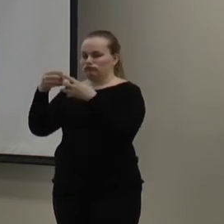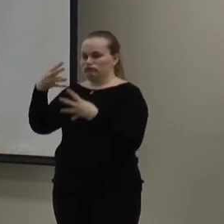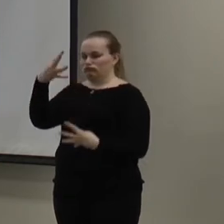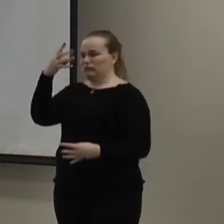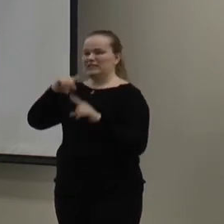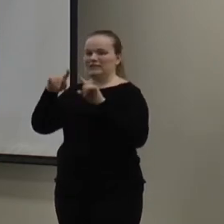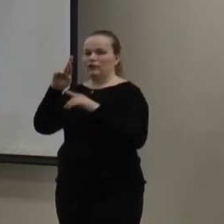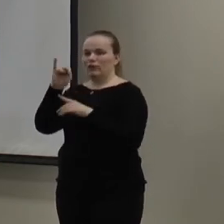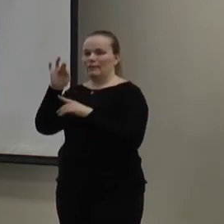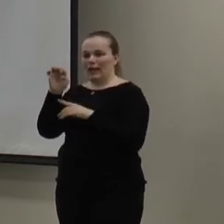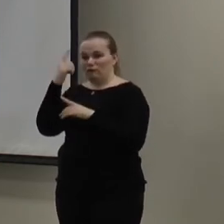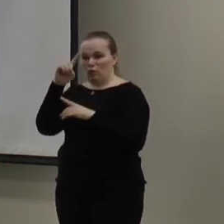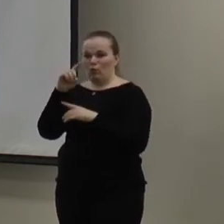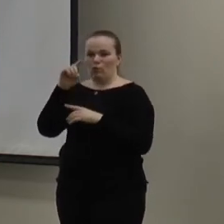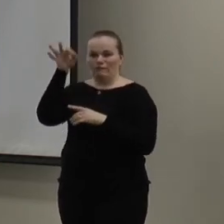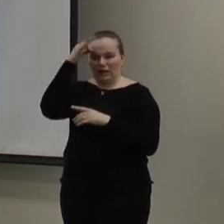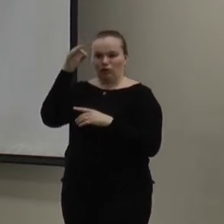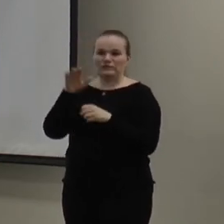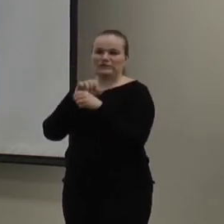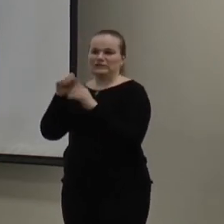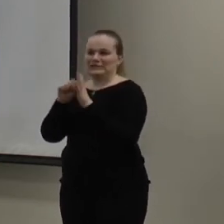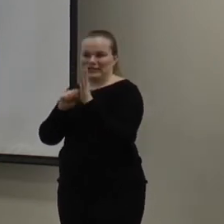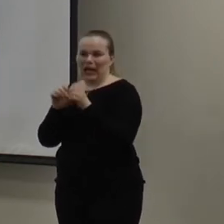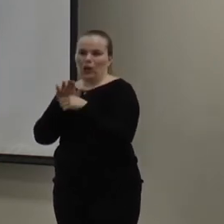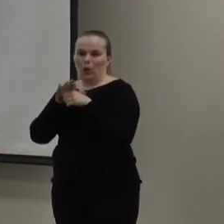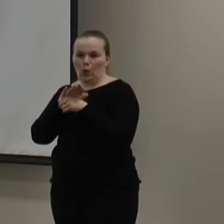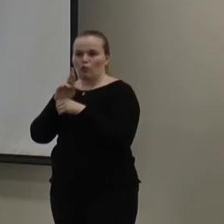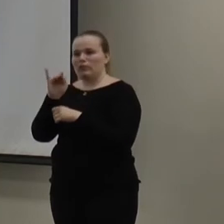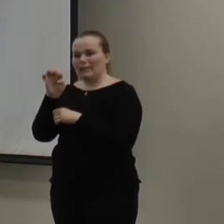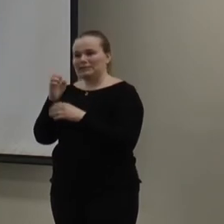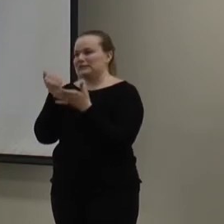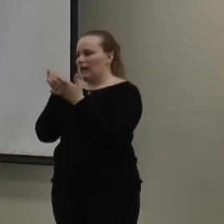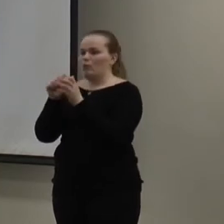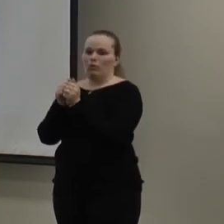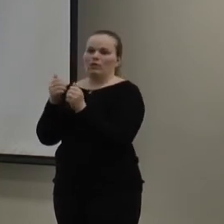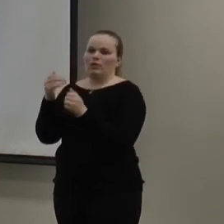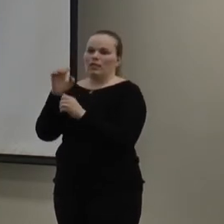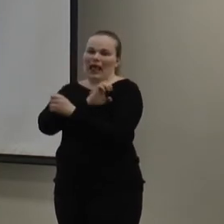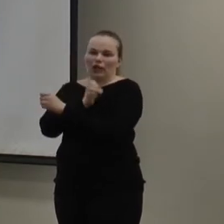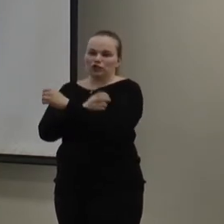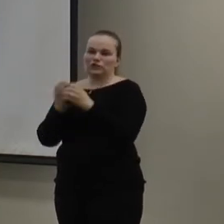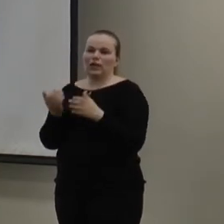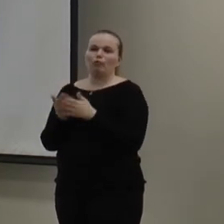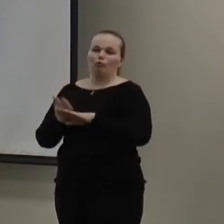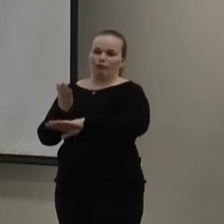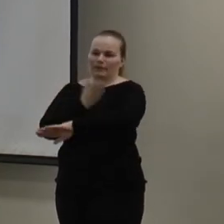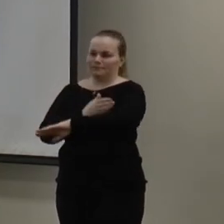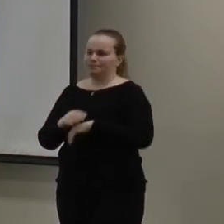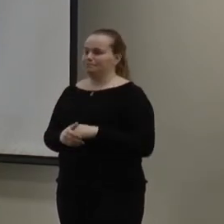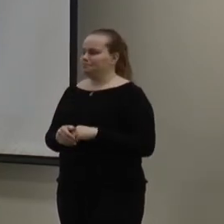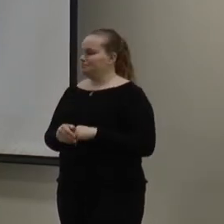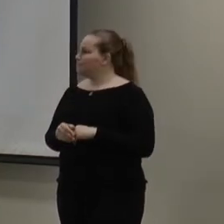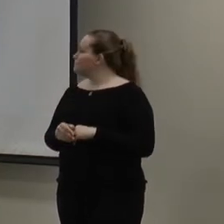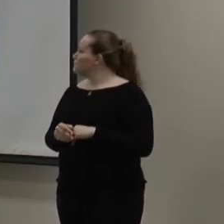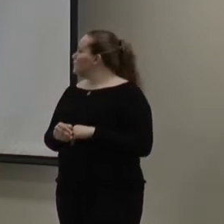rebates, federal, state, and local, that you can look into to help you with your energy improvement project.